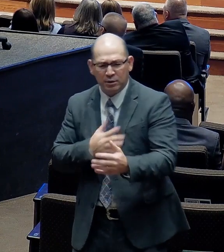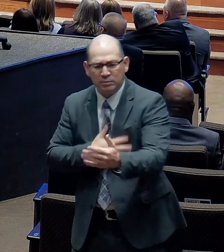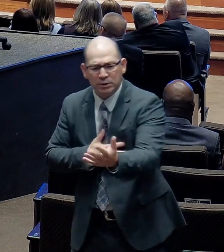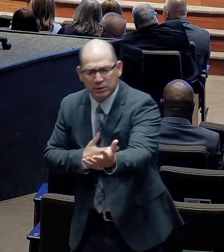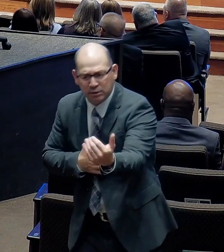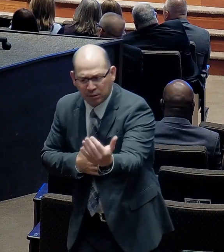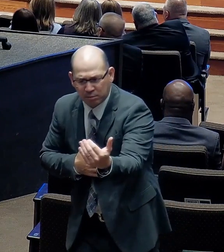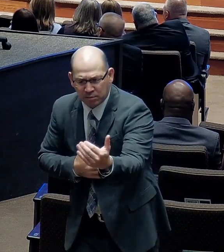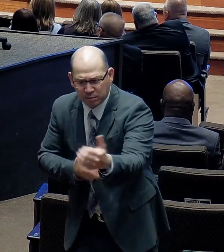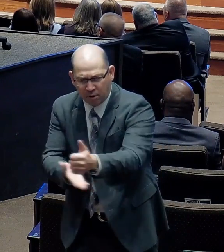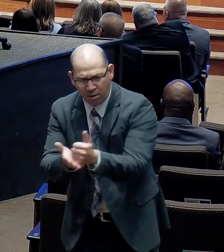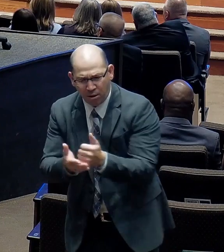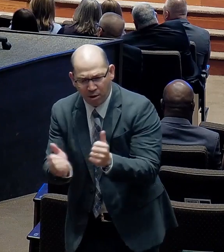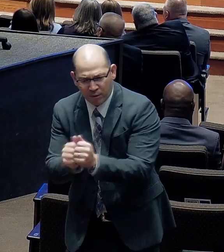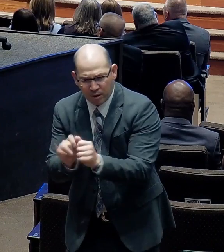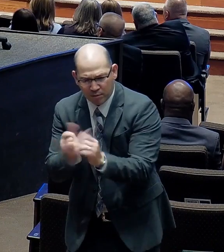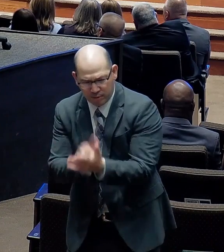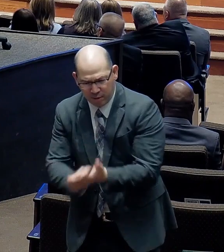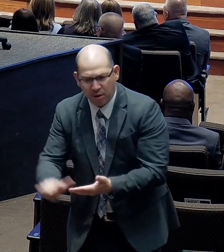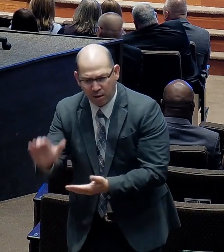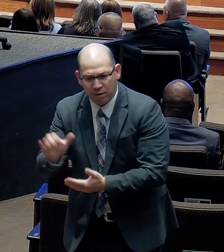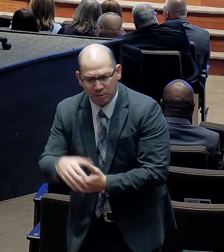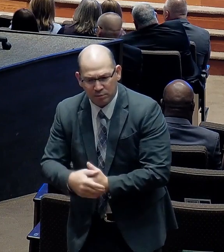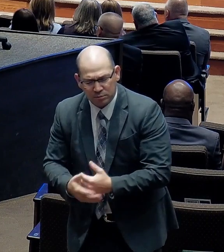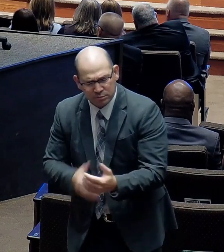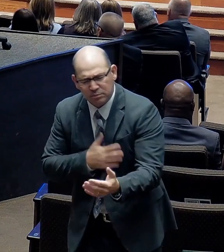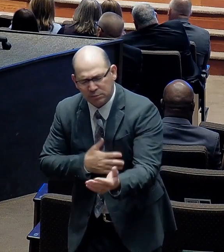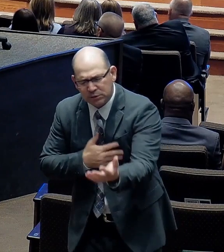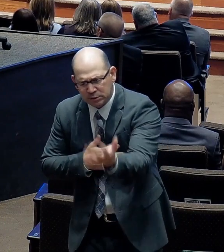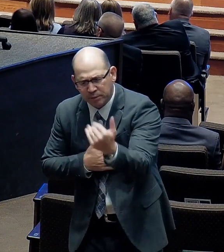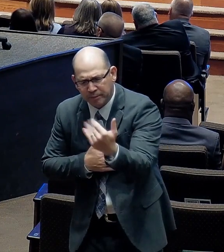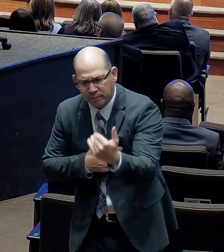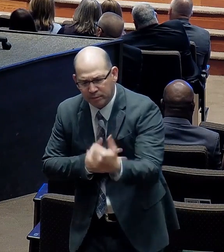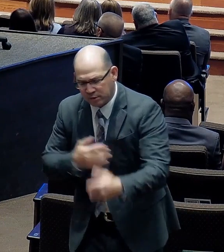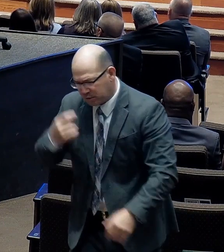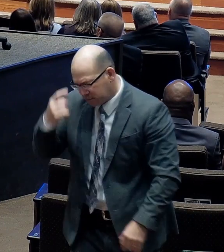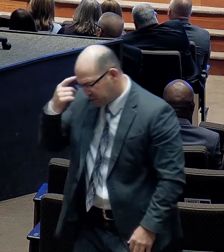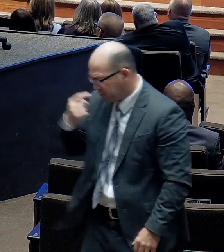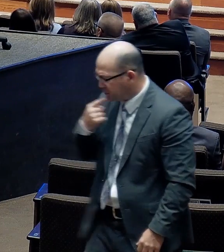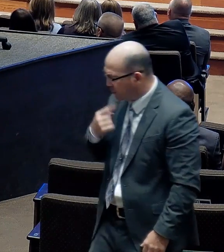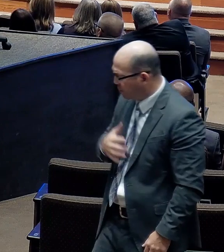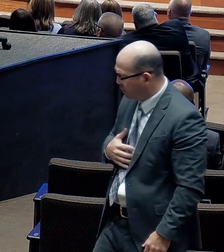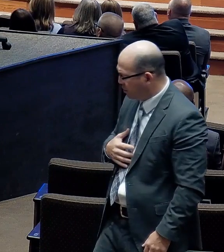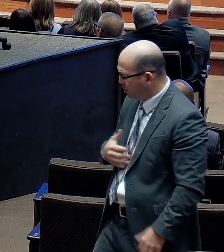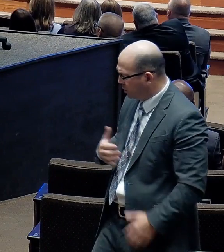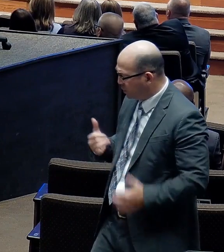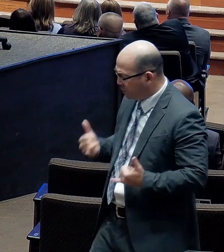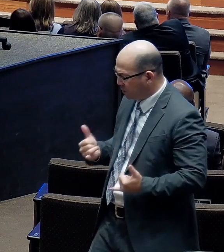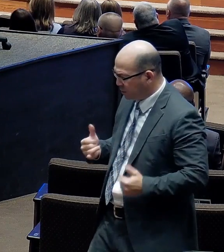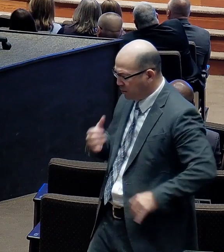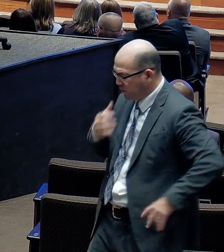I'm starting the Bible college. And I said. Well. Brother Chappell. Right now. I have a little job to do.